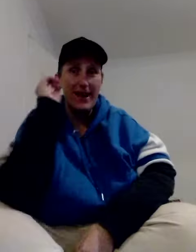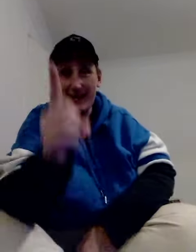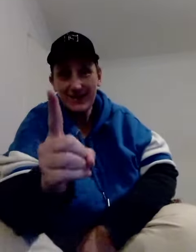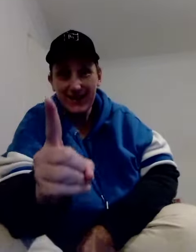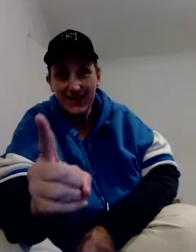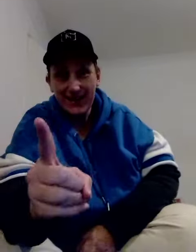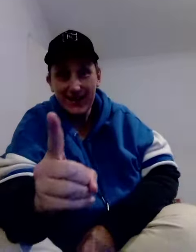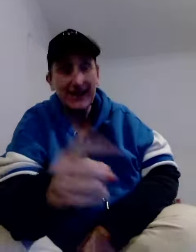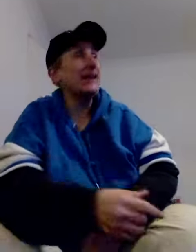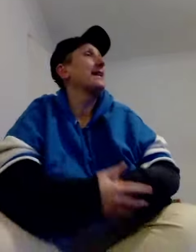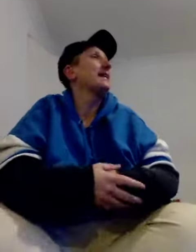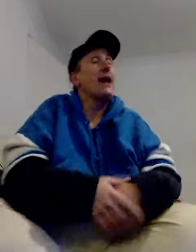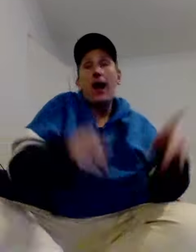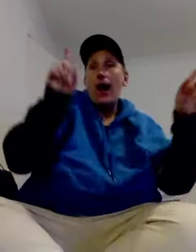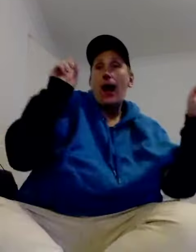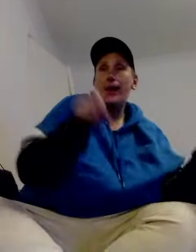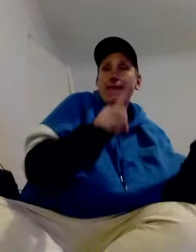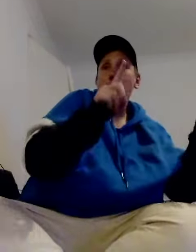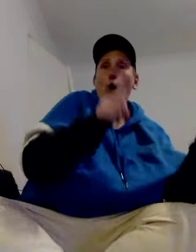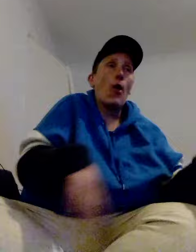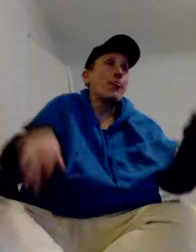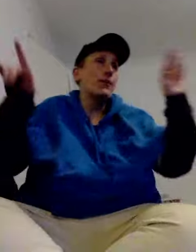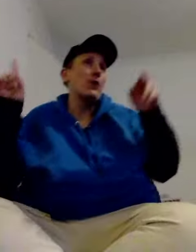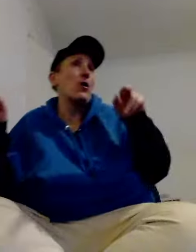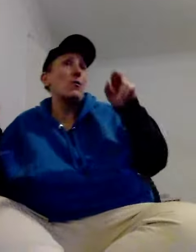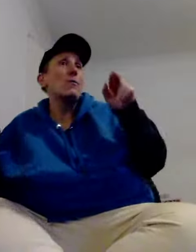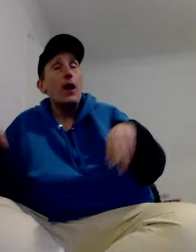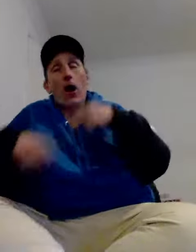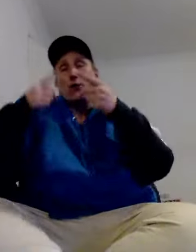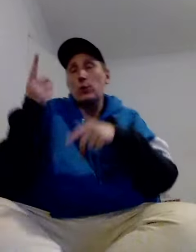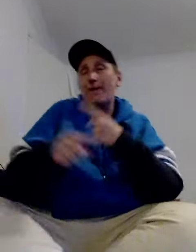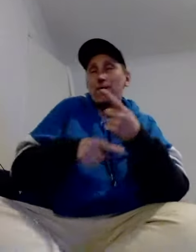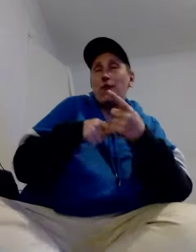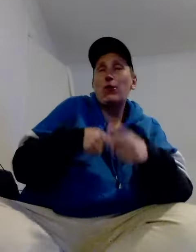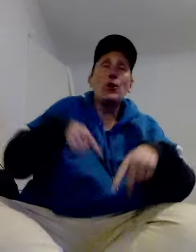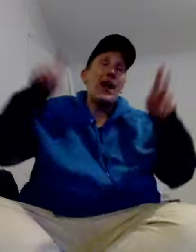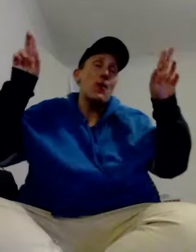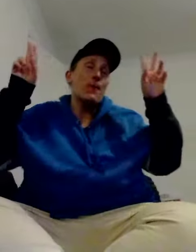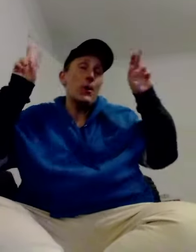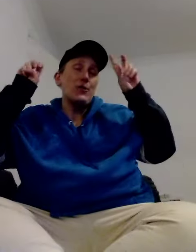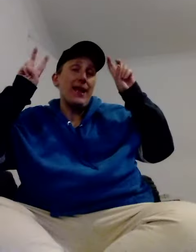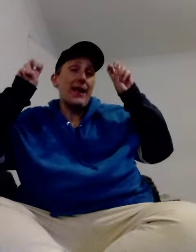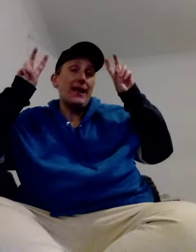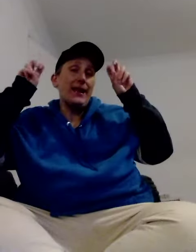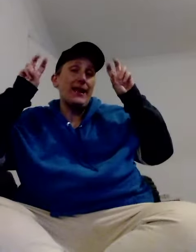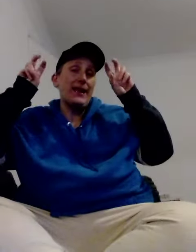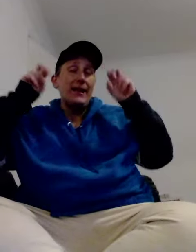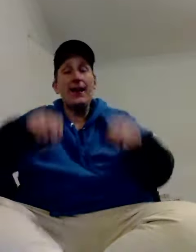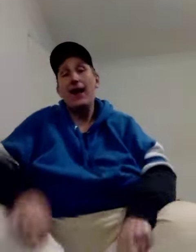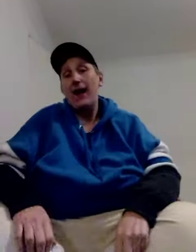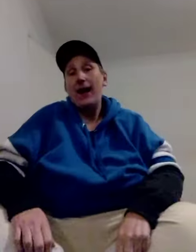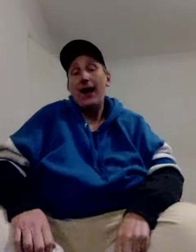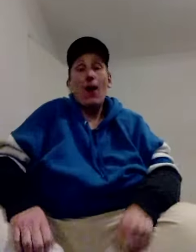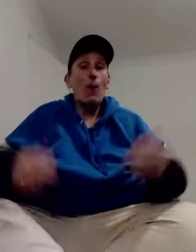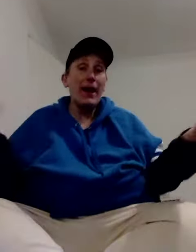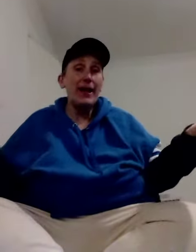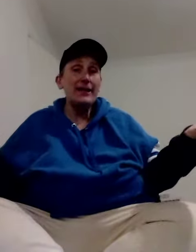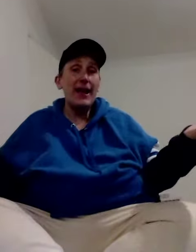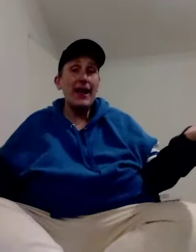Let's see. I live on the road of 24 hours per day. What can I say